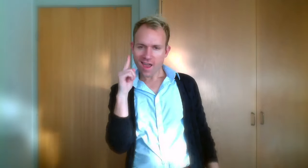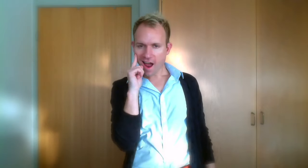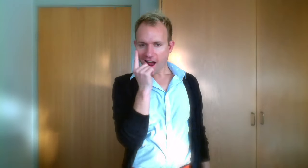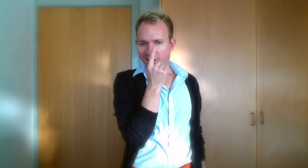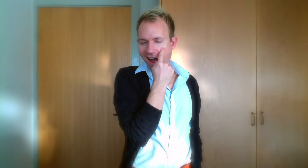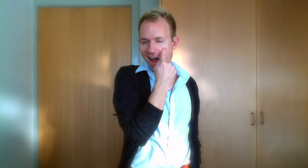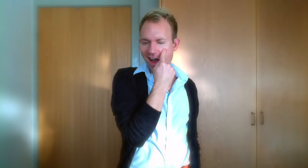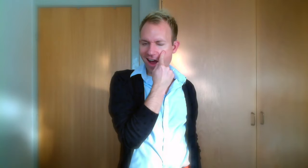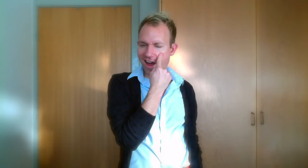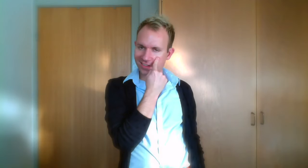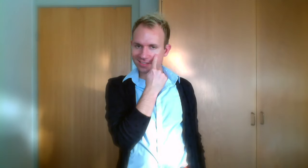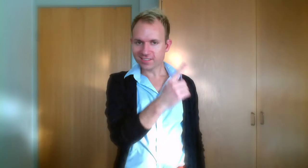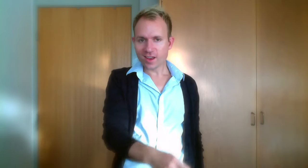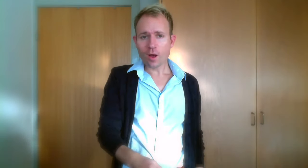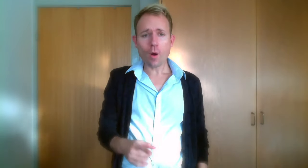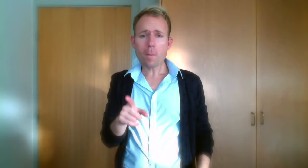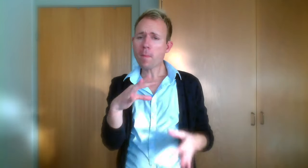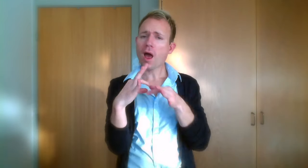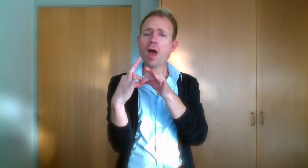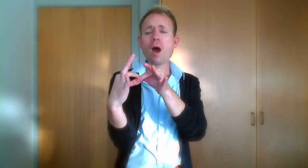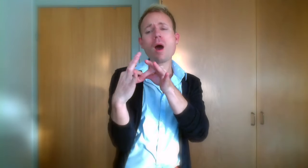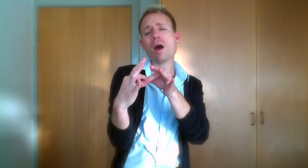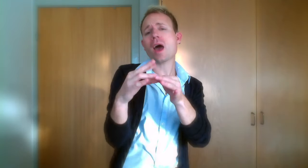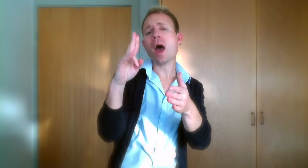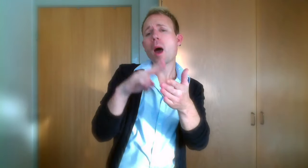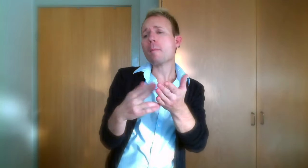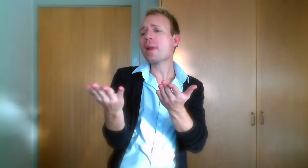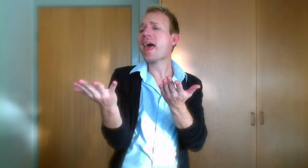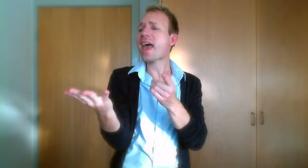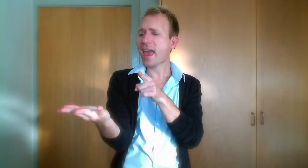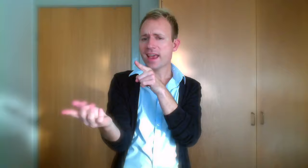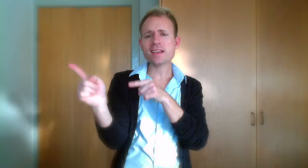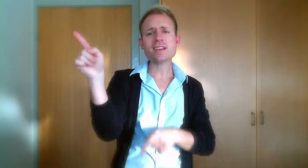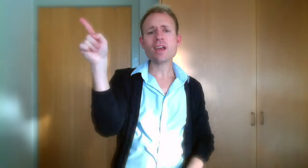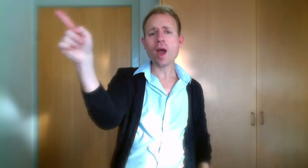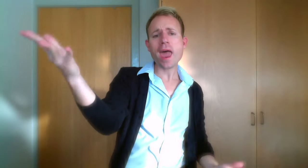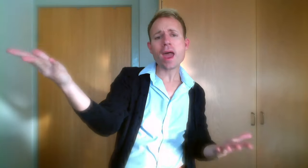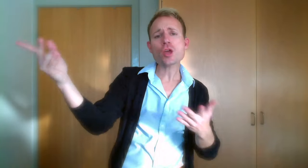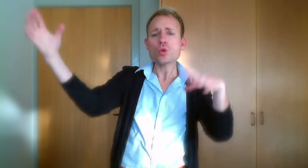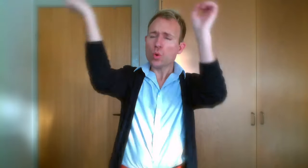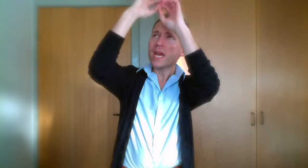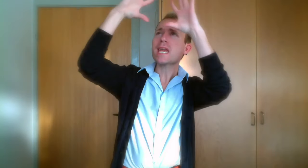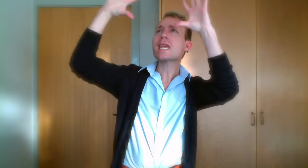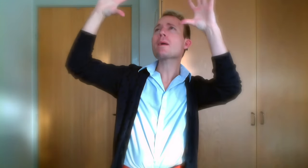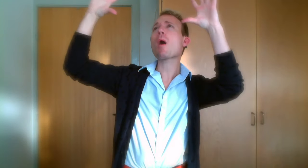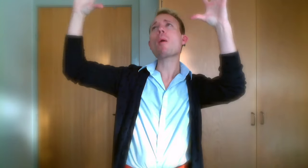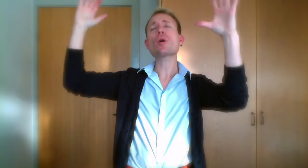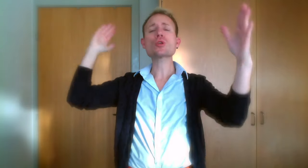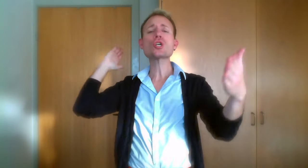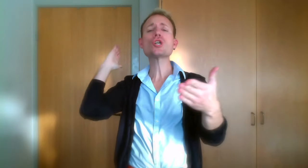eyes You belong in a place where dreams can come true